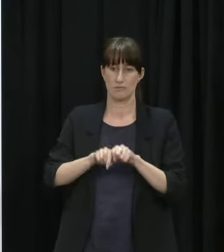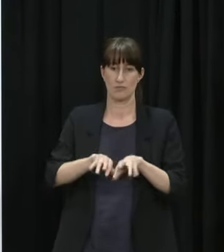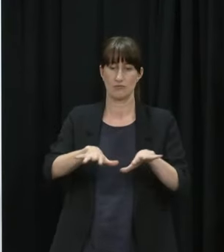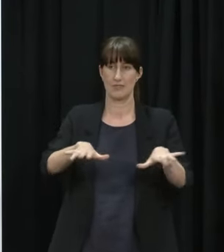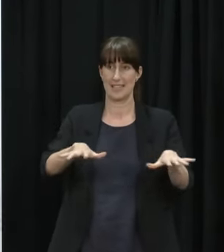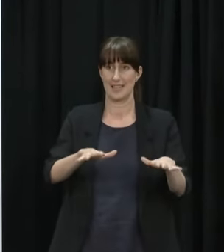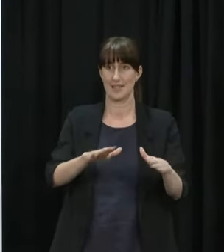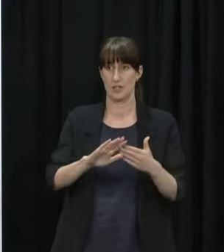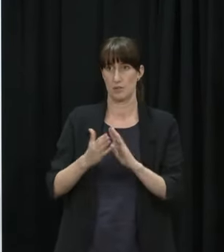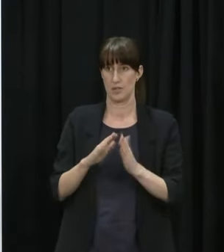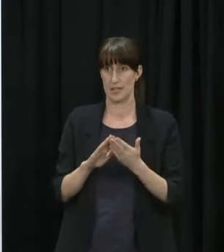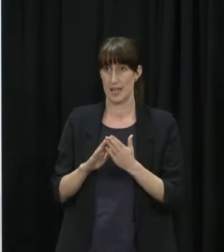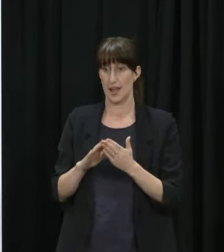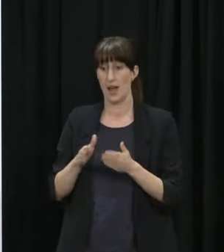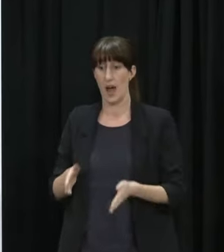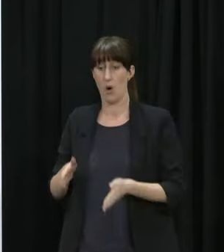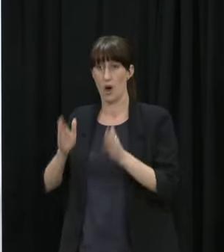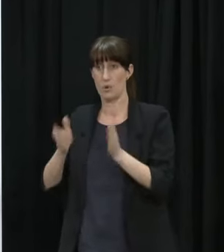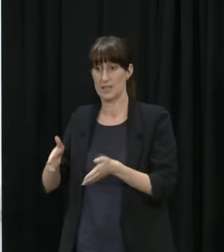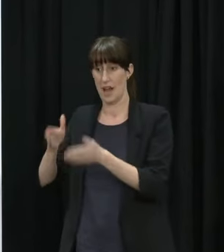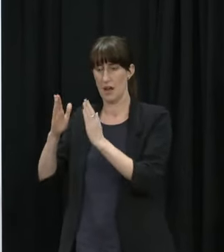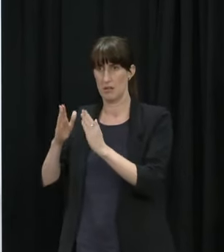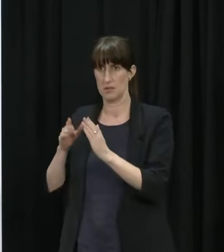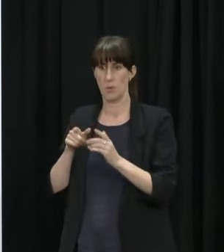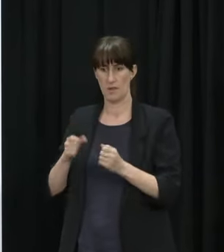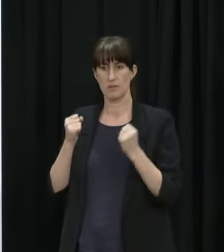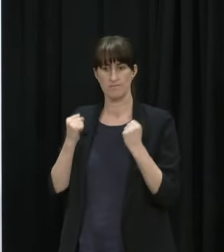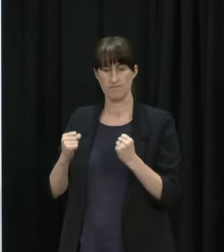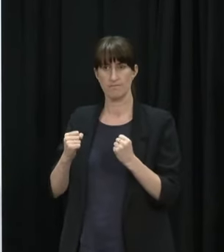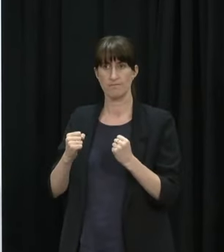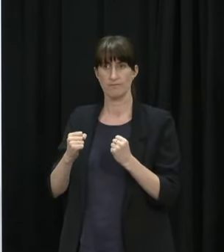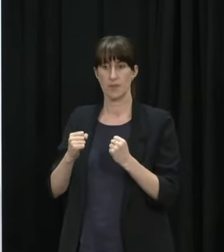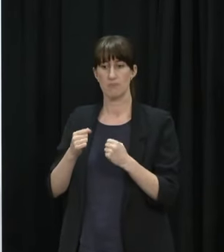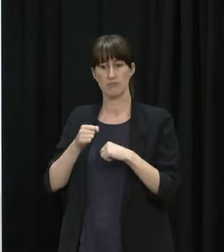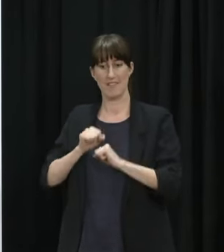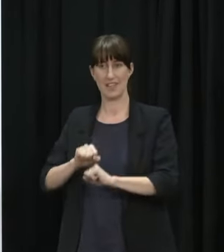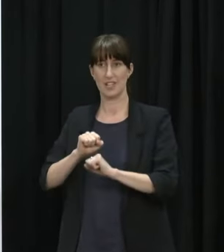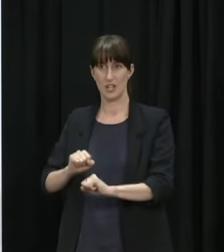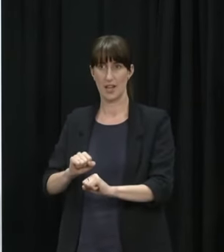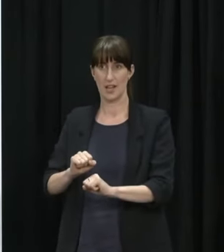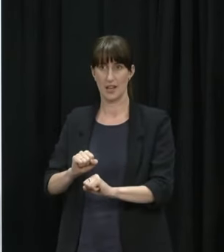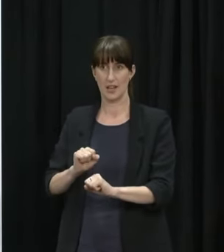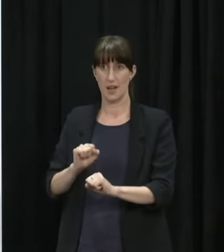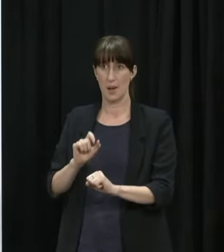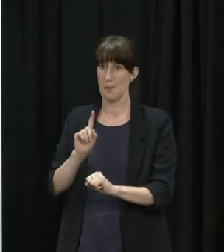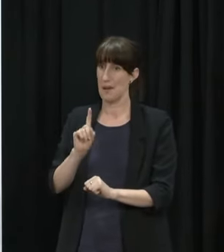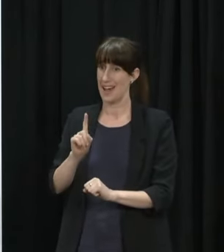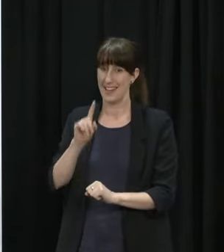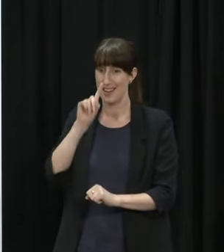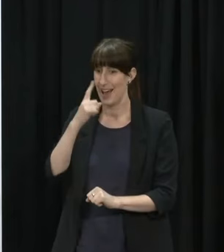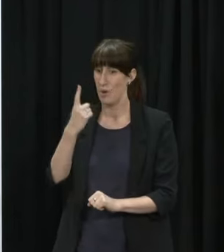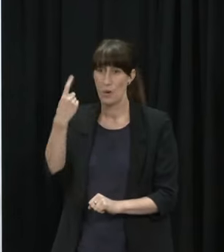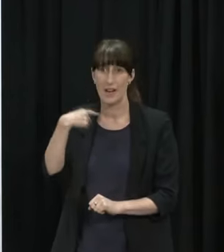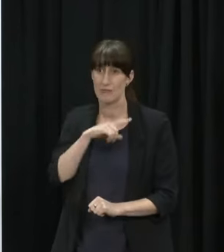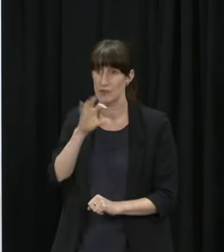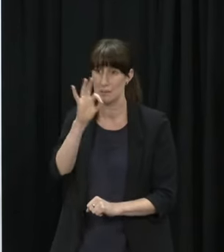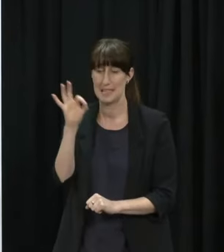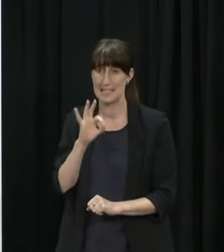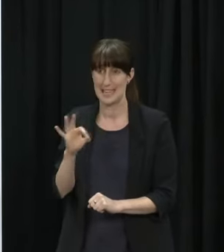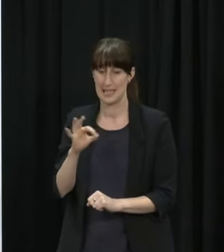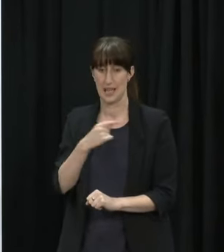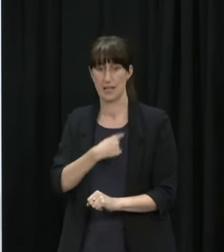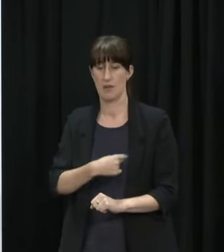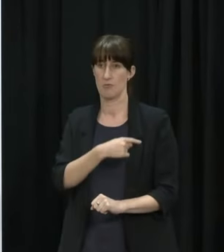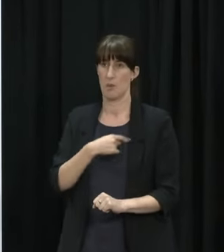measures that we have in place in our managed isolation facilities are very robust having said that nothing is 100% effective and so